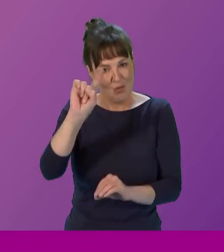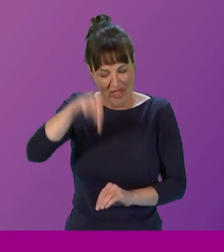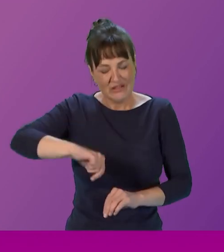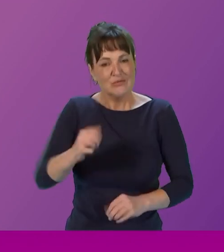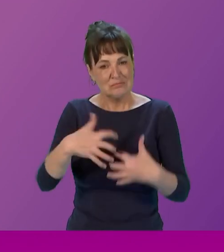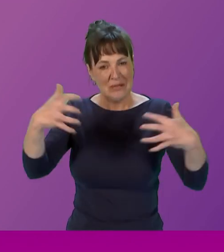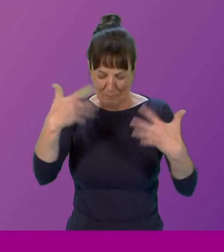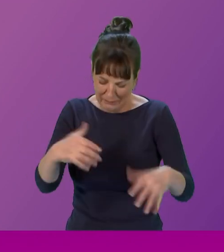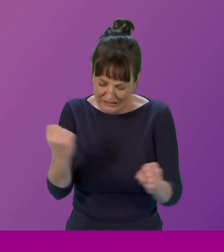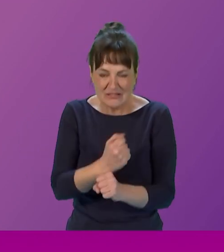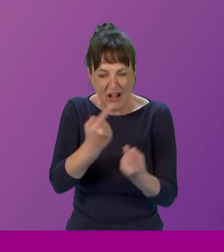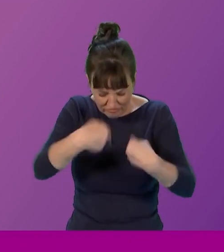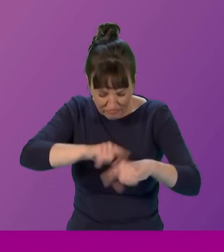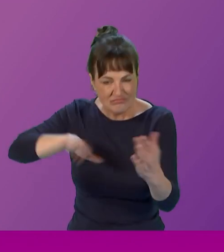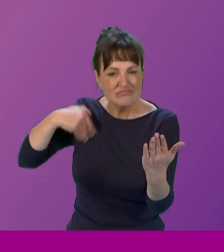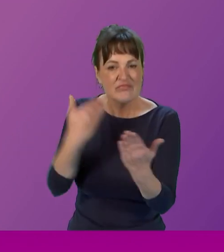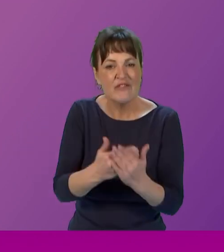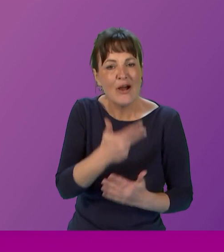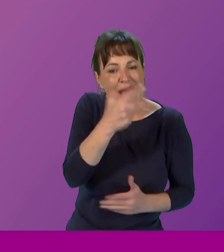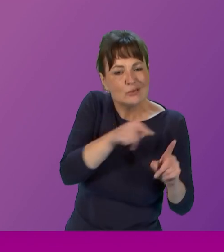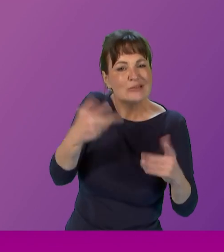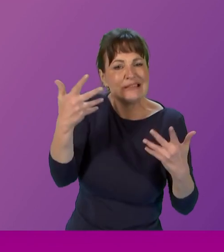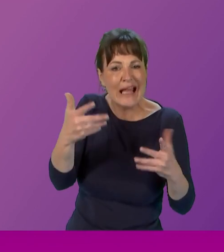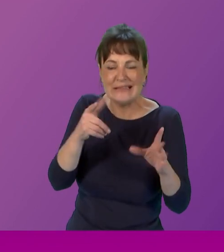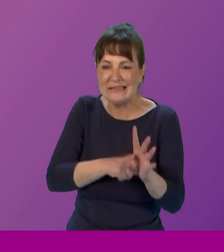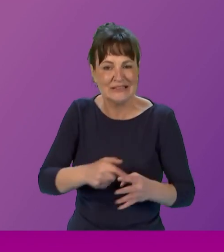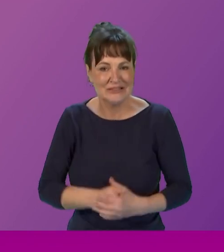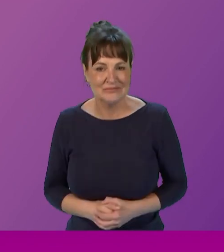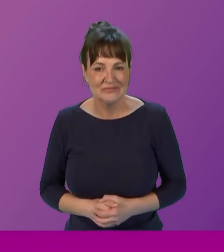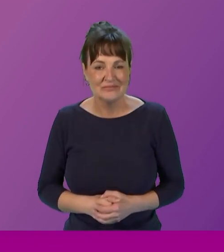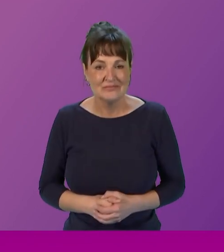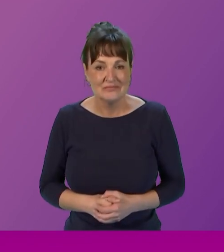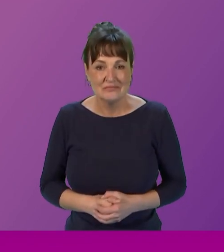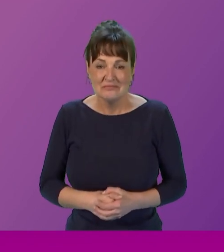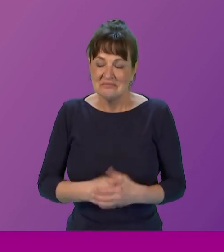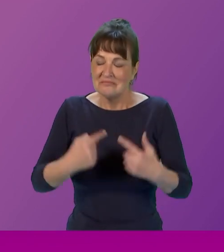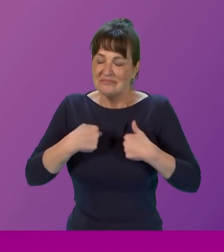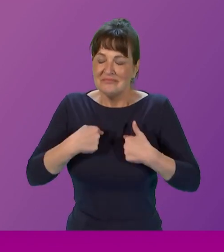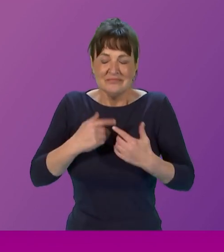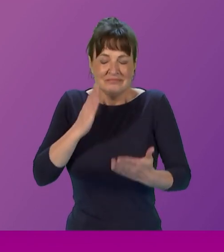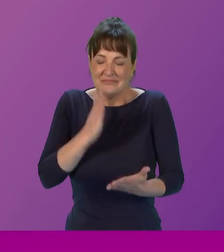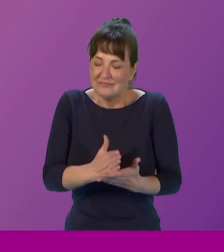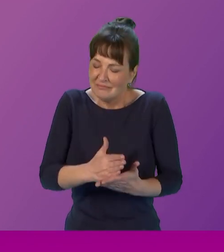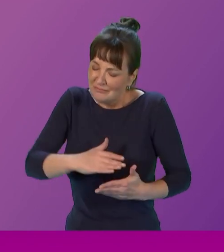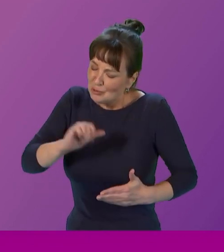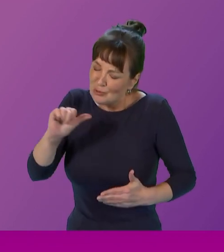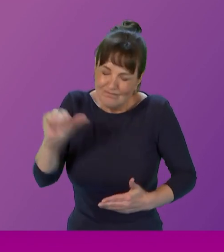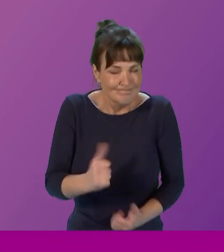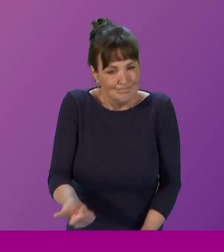has delivered in the last 8, 10 years, 20 years. I am absolutely proud